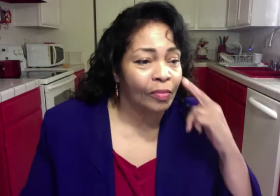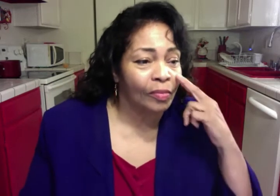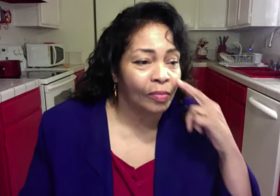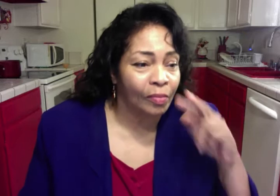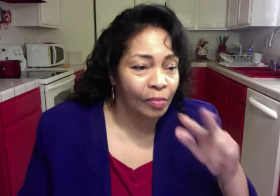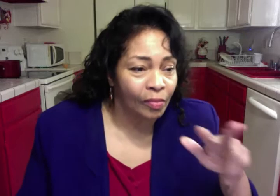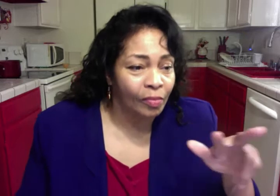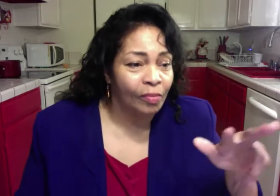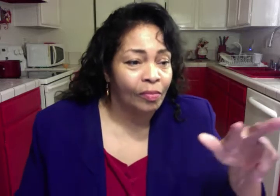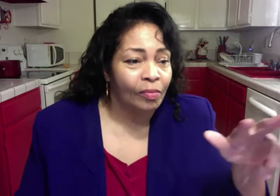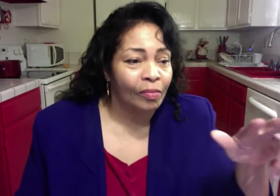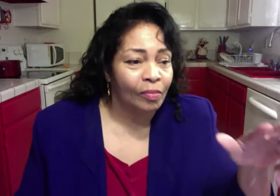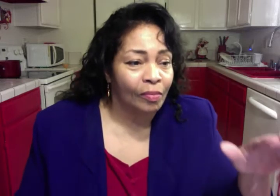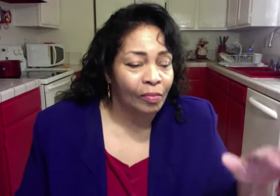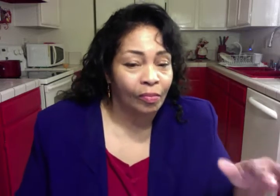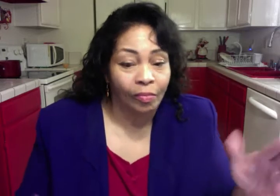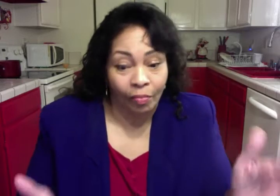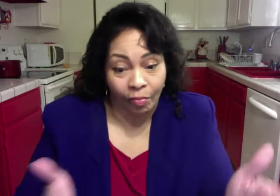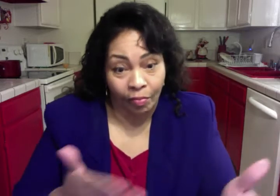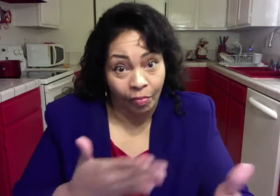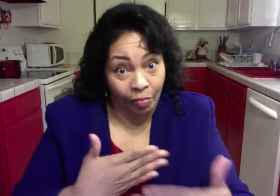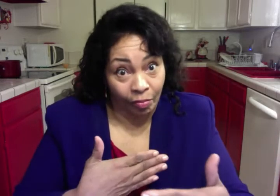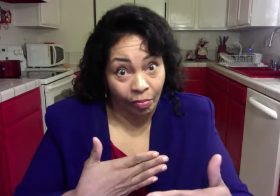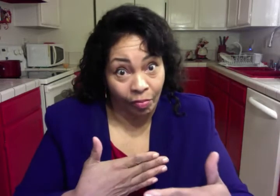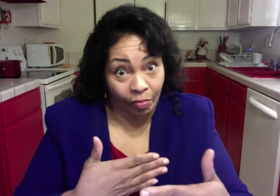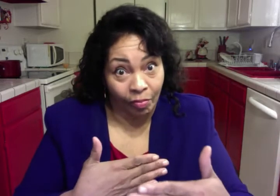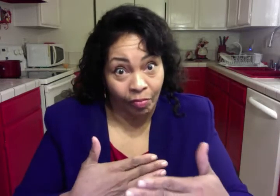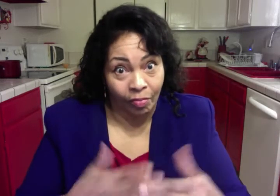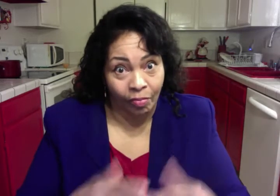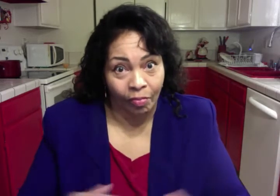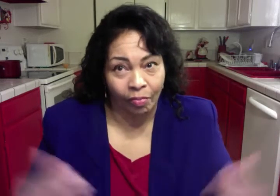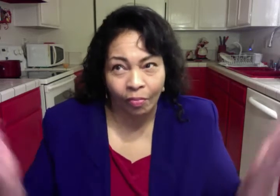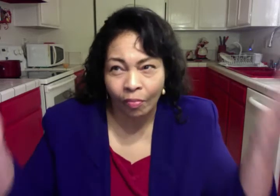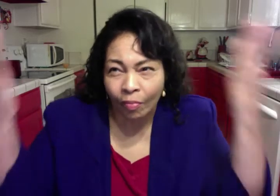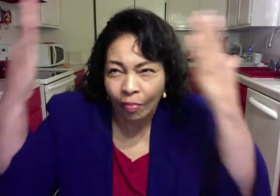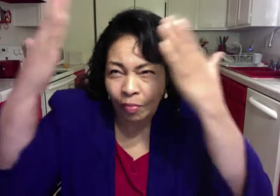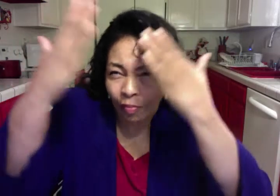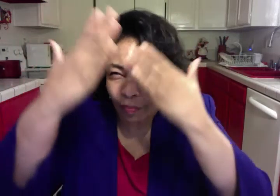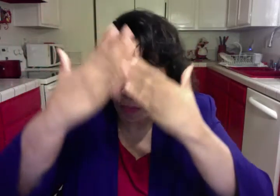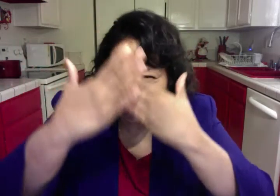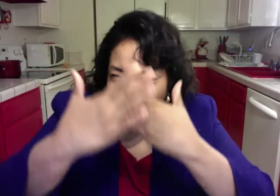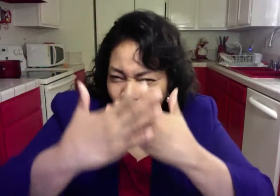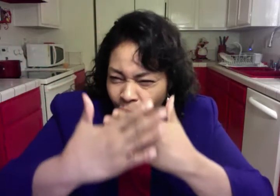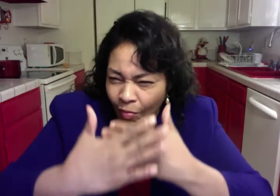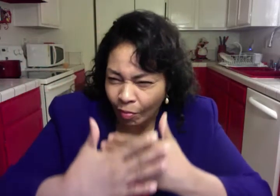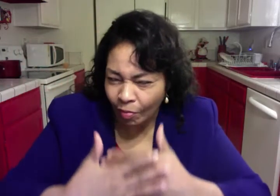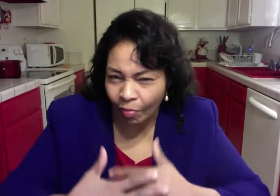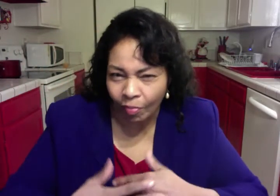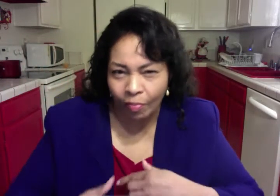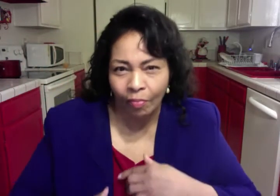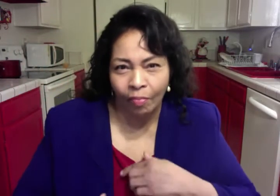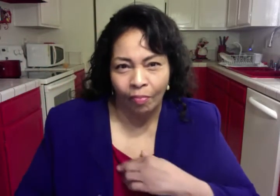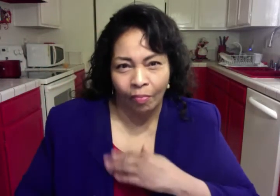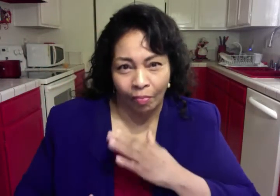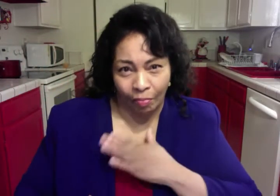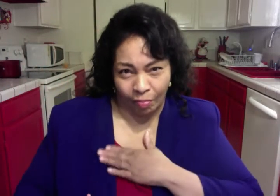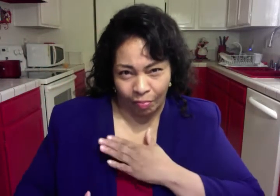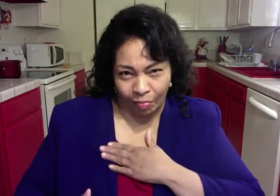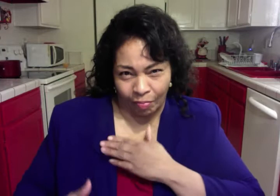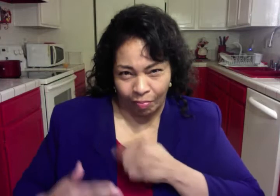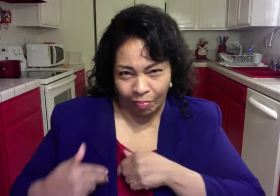Yet her one room apart when it's dark, just as dark as her heart is blue.